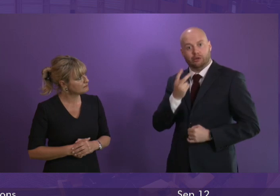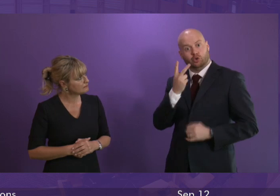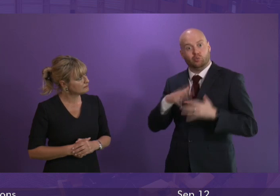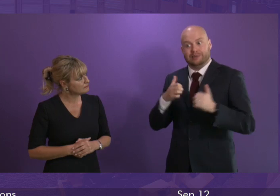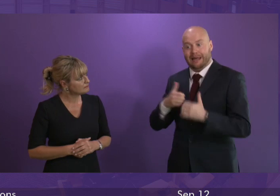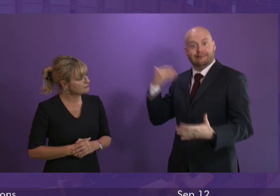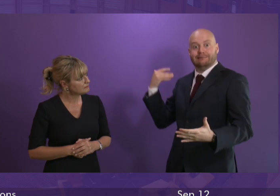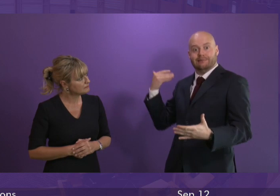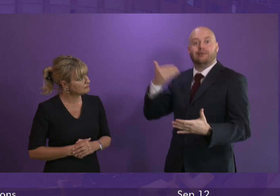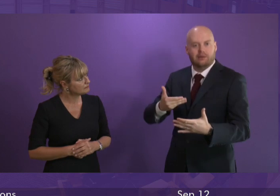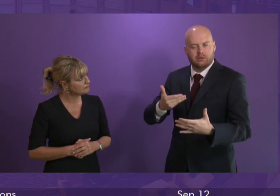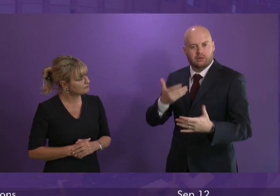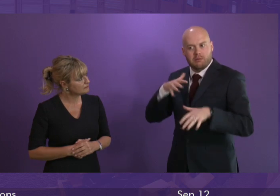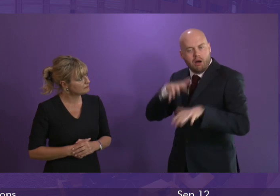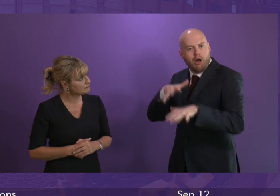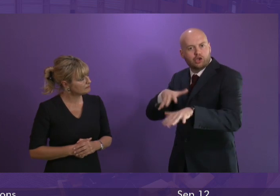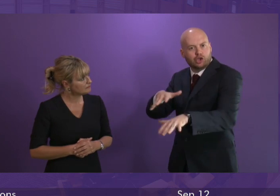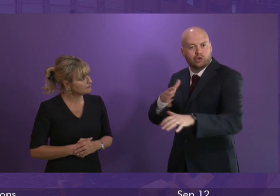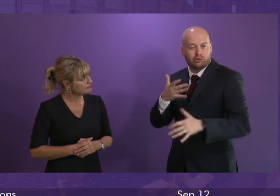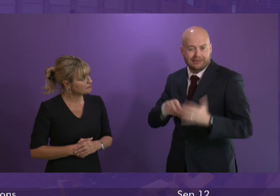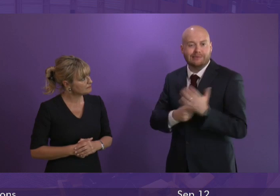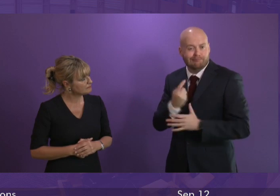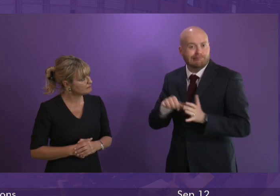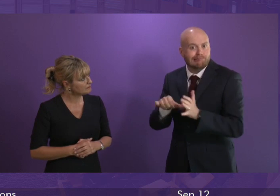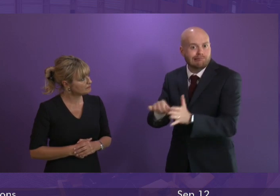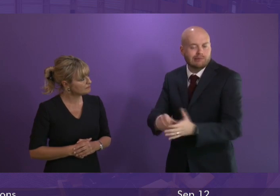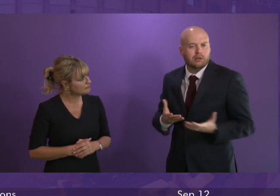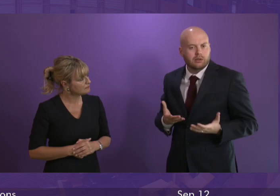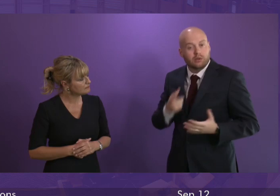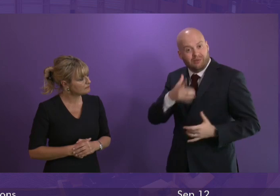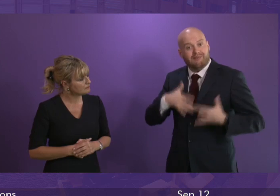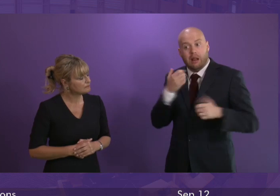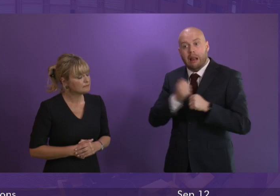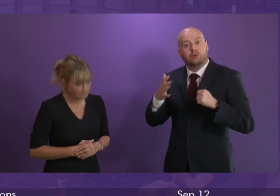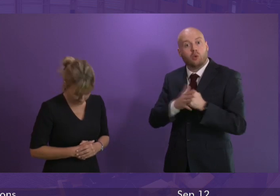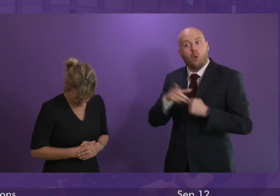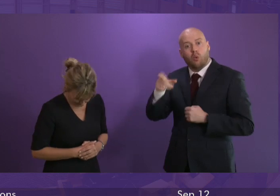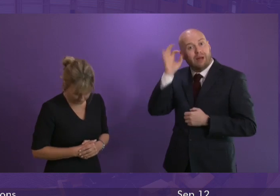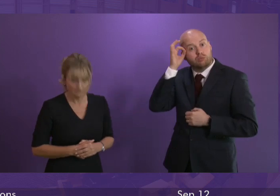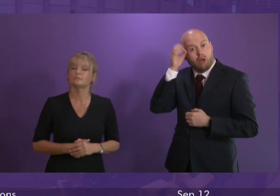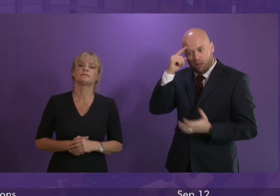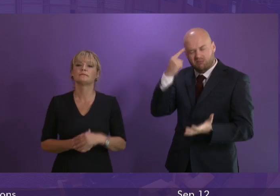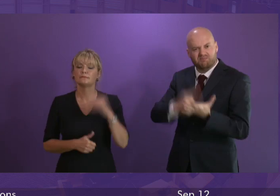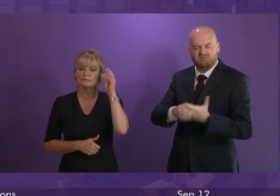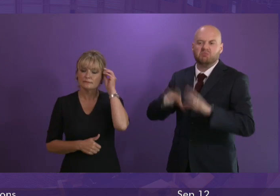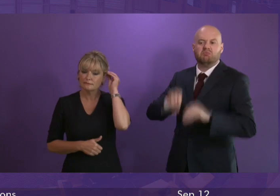agree that Glasgow City Council has made the right decision by prohibiting marches this weekend? First Minister.